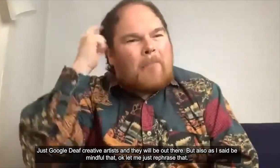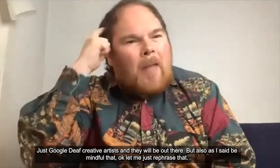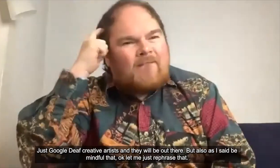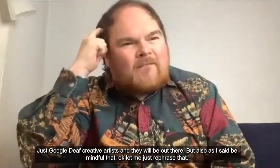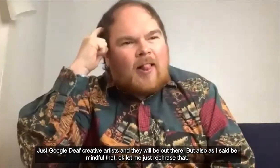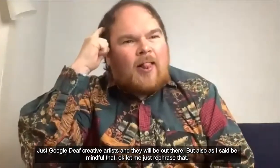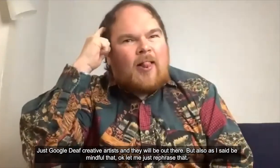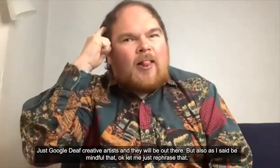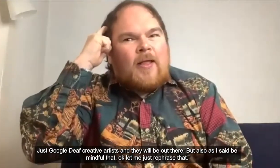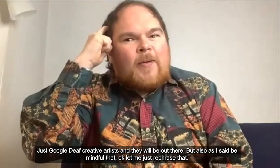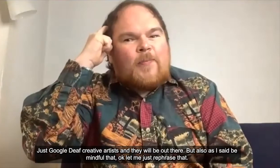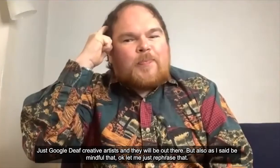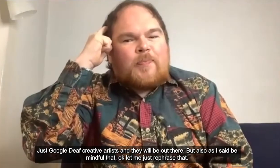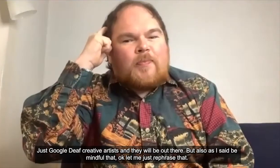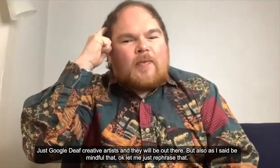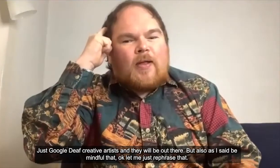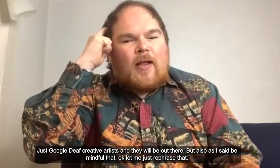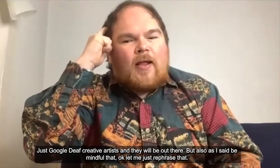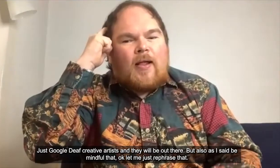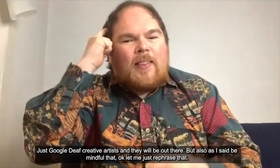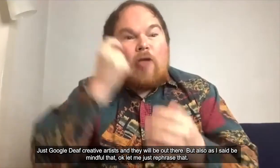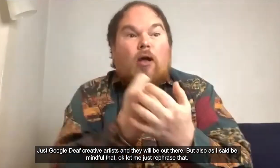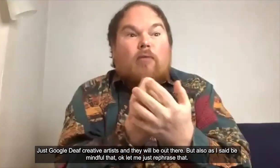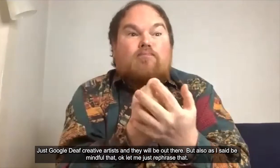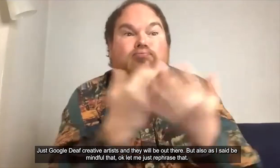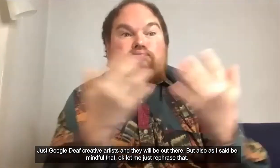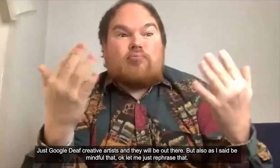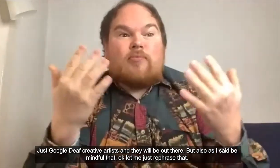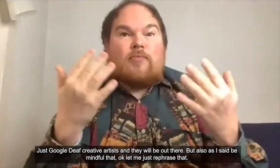but also as I said be mindful that